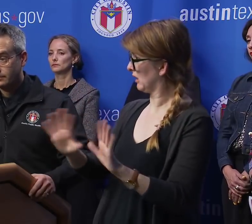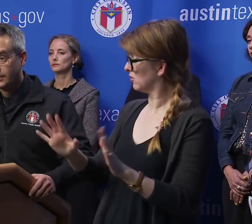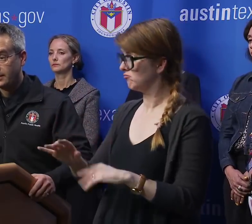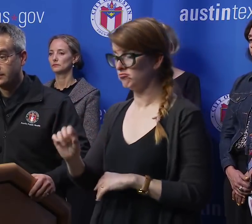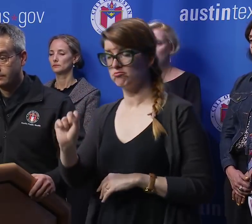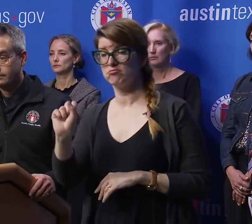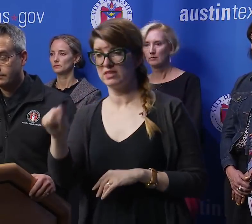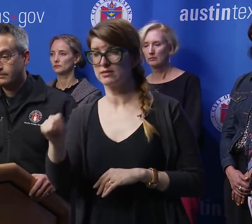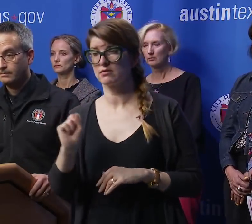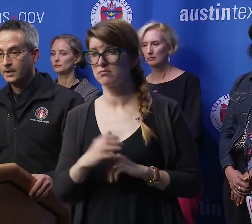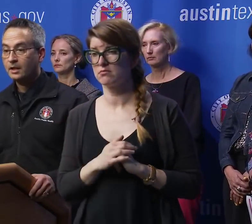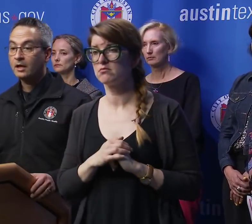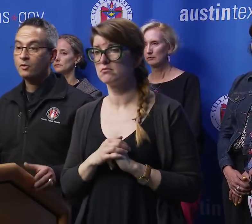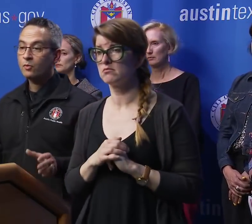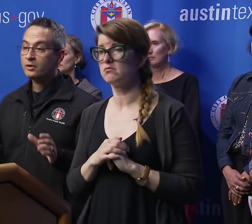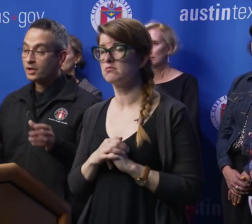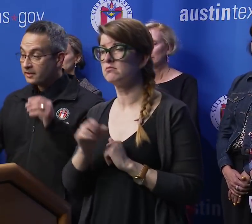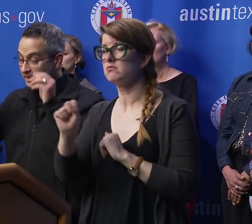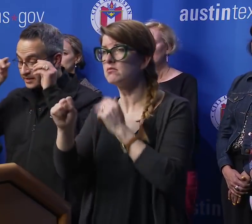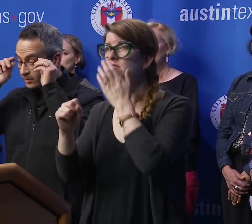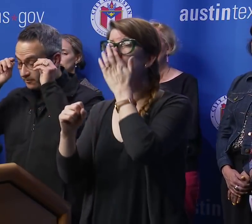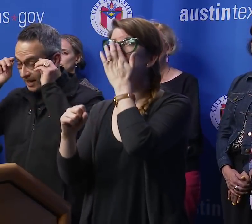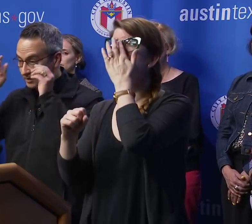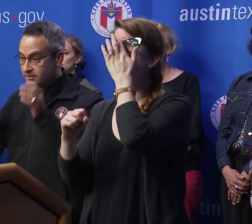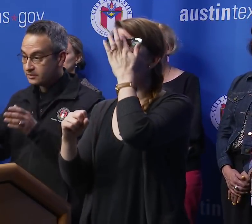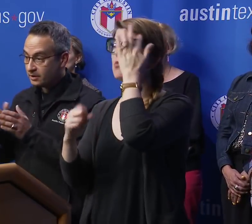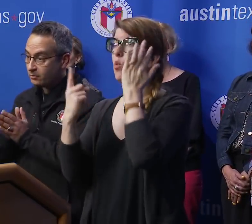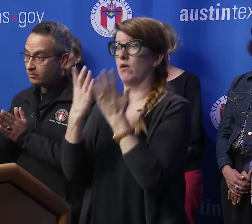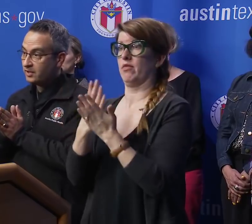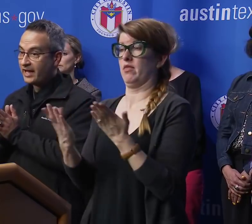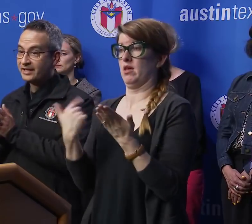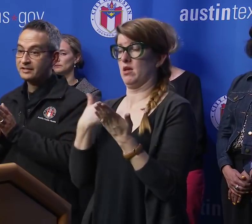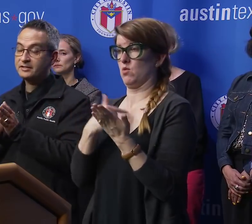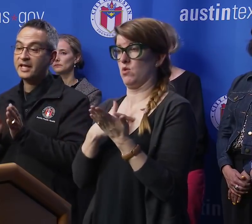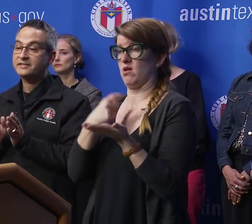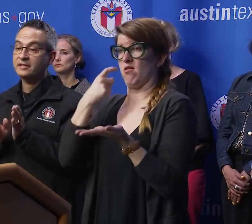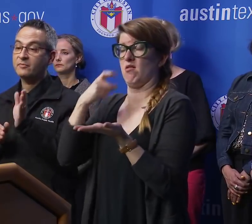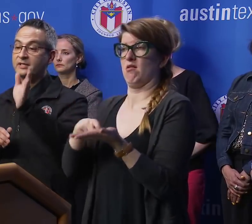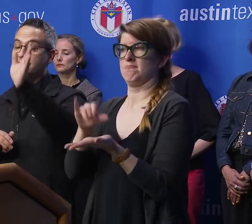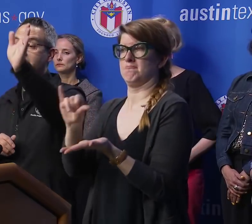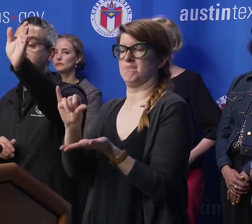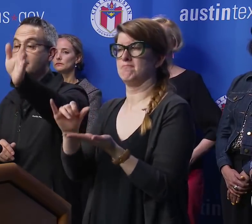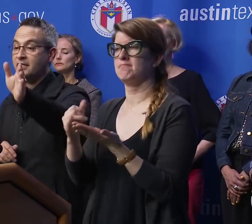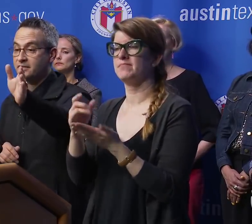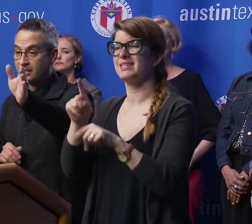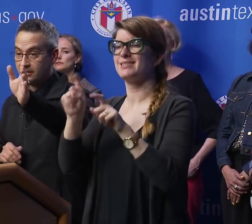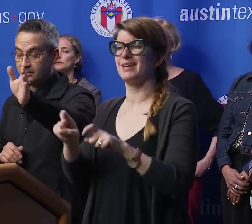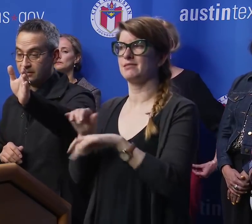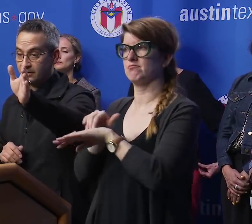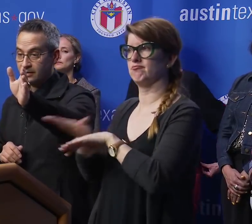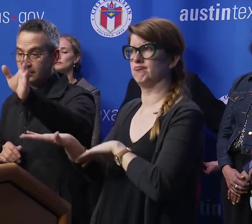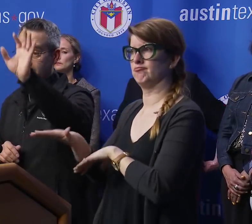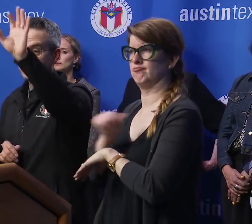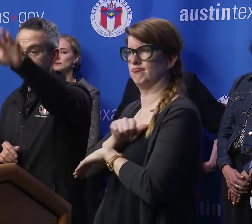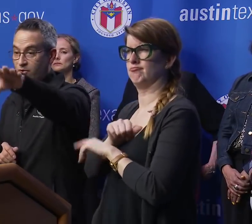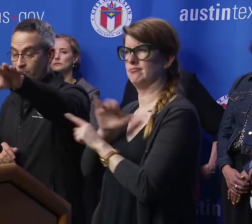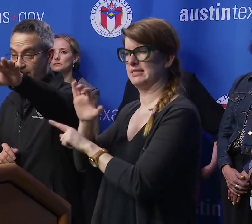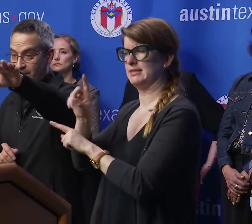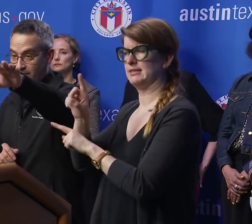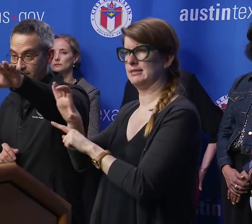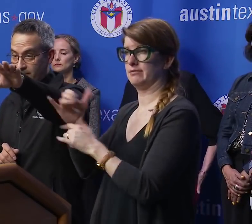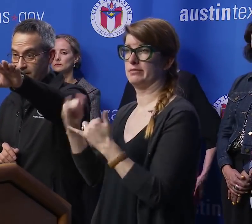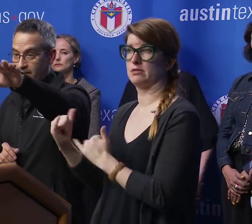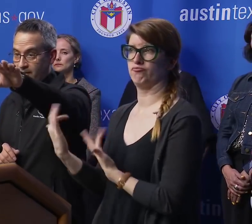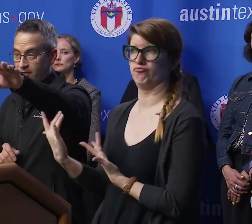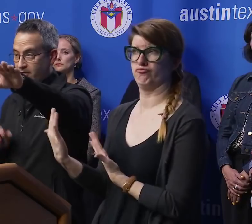Yes. Yes. One of the things that we've found is, you know, we've had tests that have been sent to CDC that are still